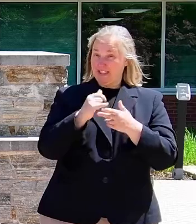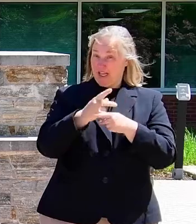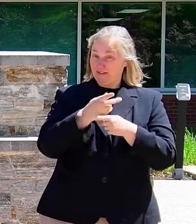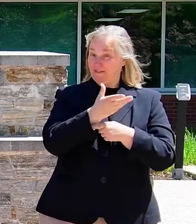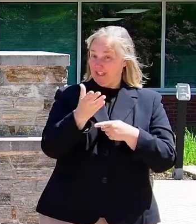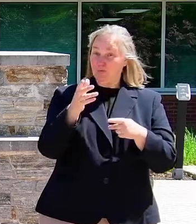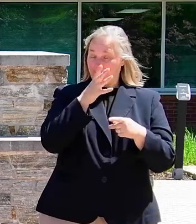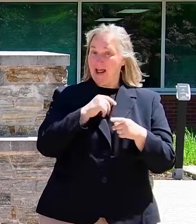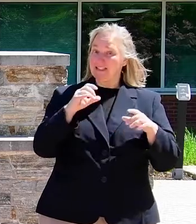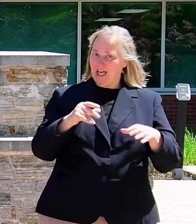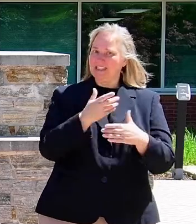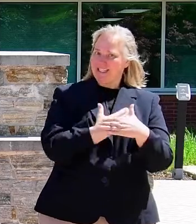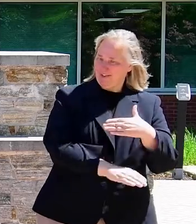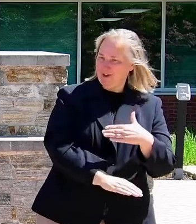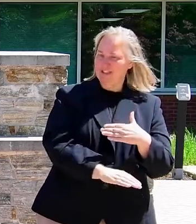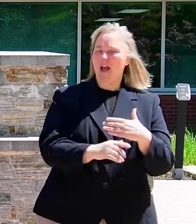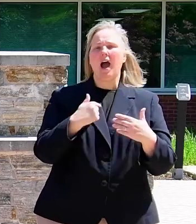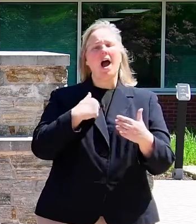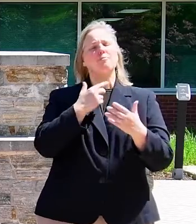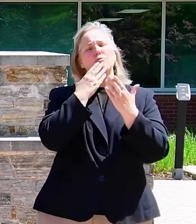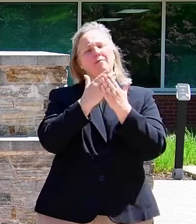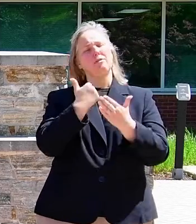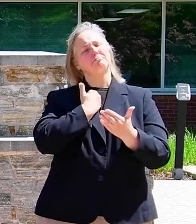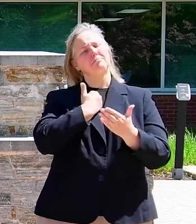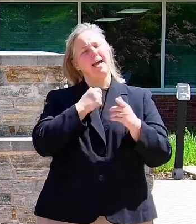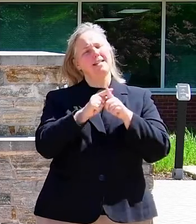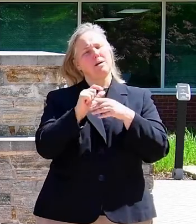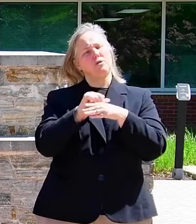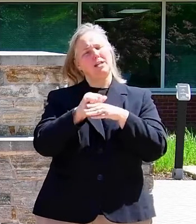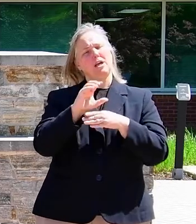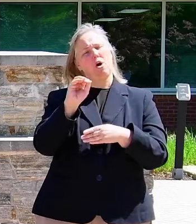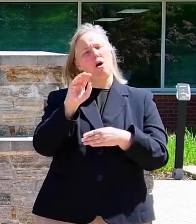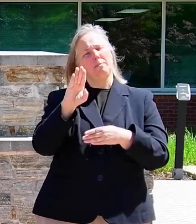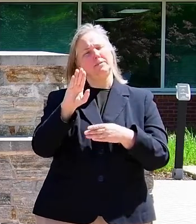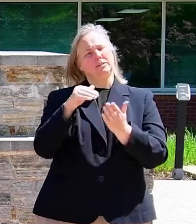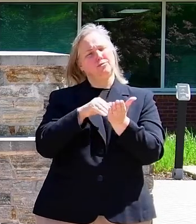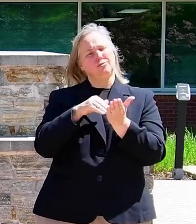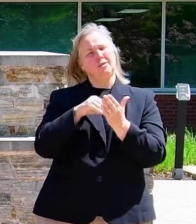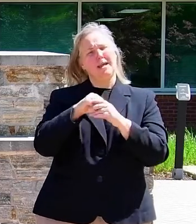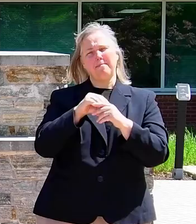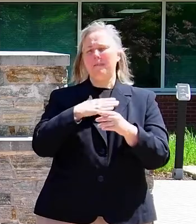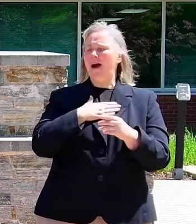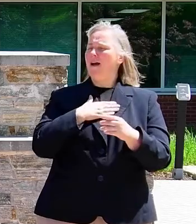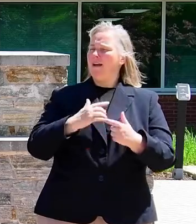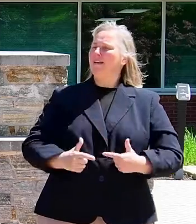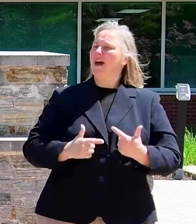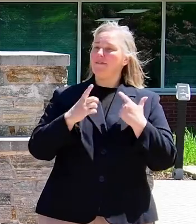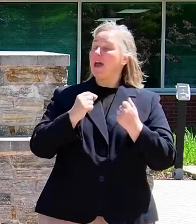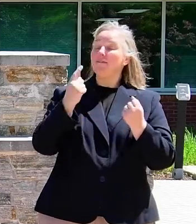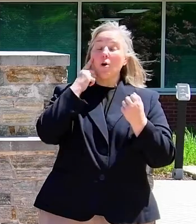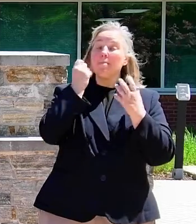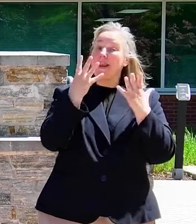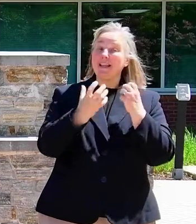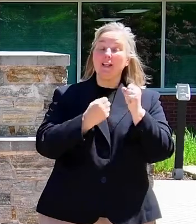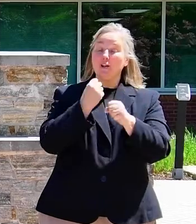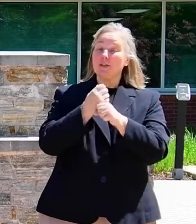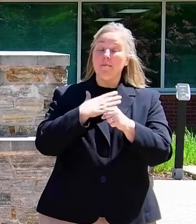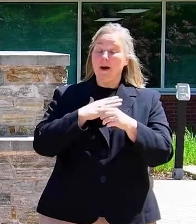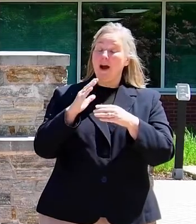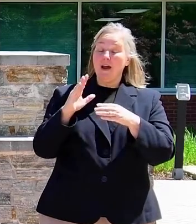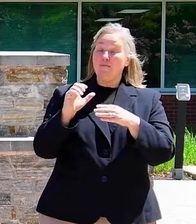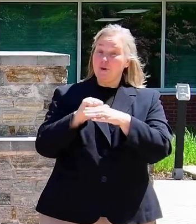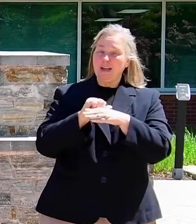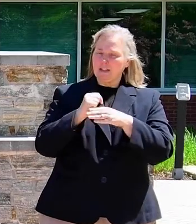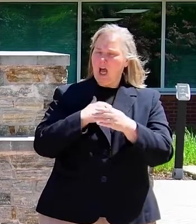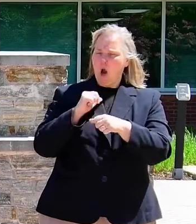I'm grateful for having been a practicing obstetrician in my life. And for many of the years that I've practiced, I've been an underserved